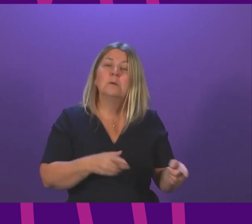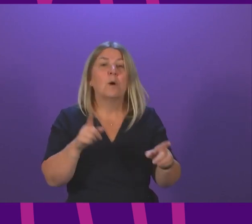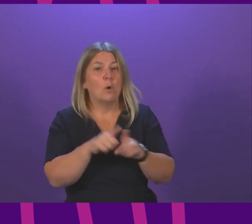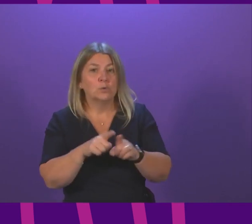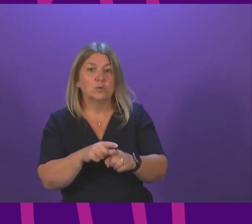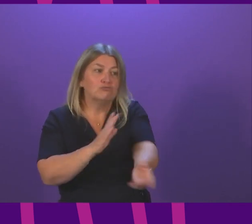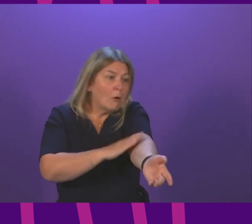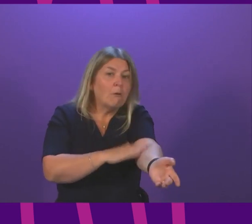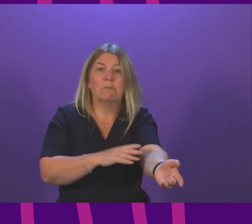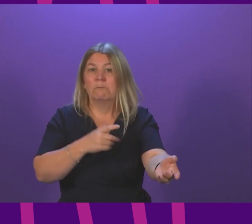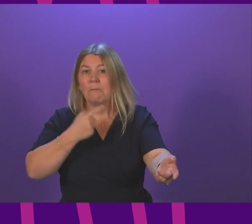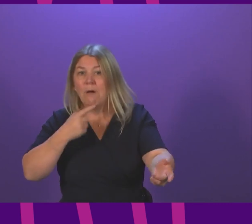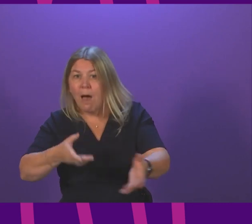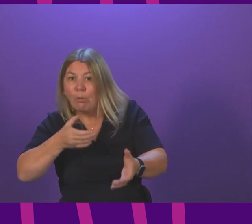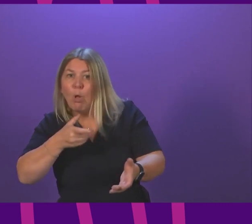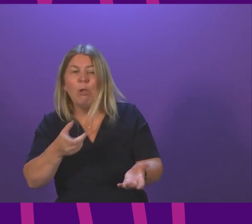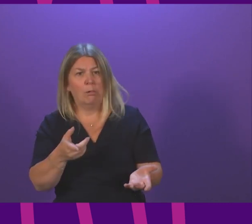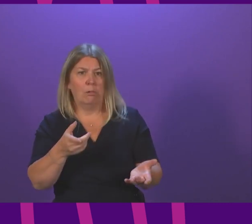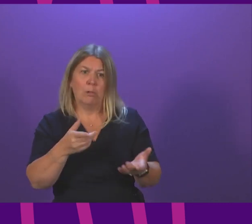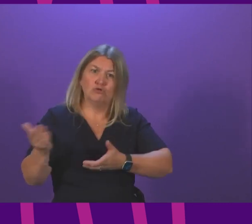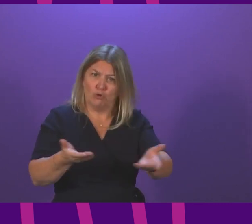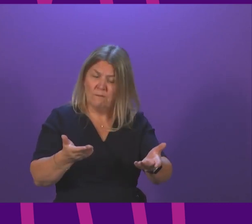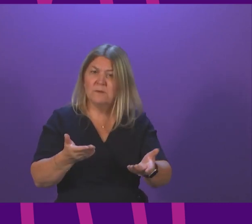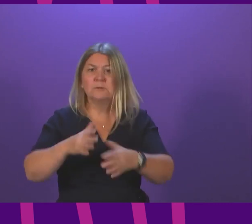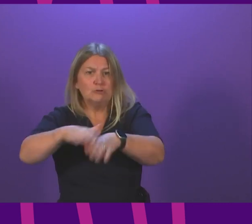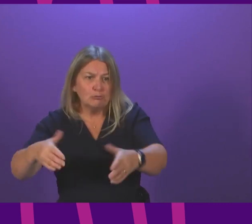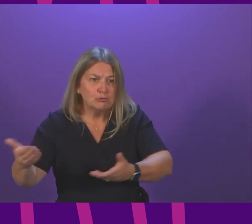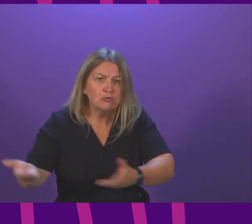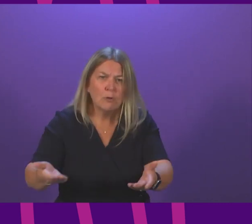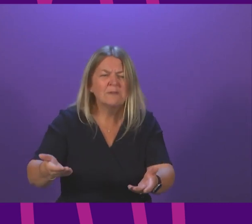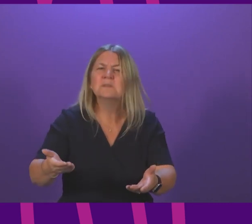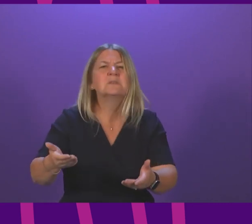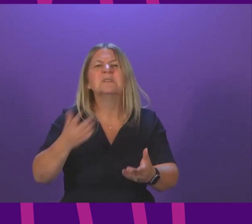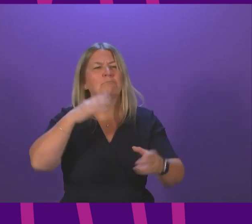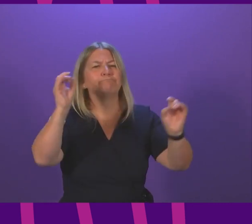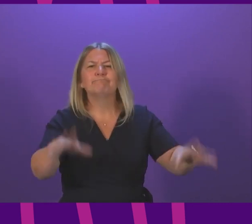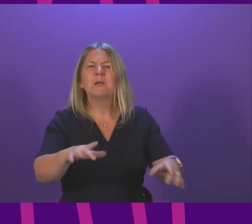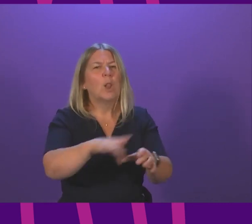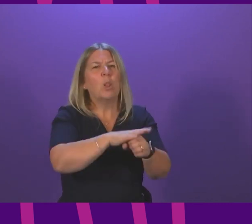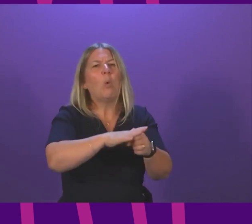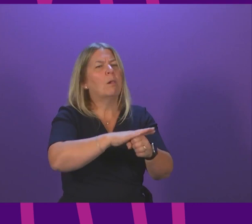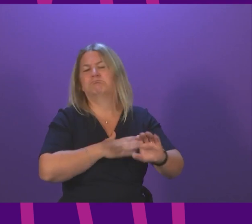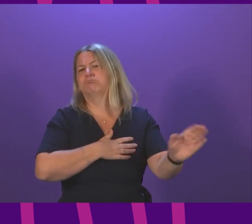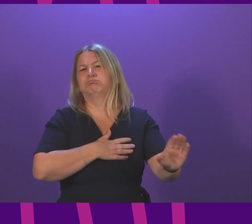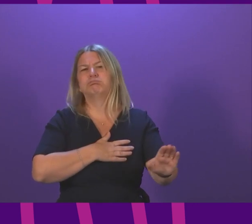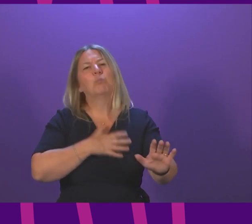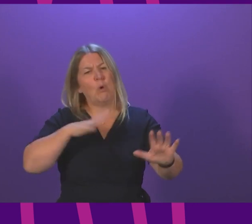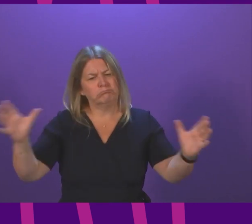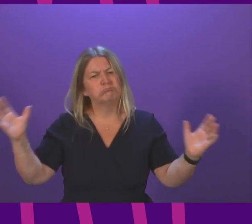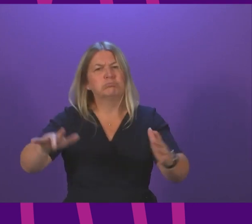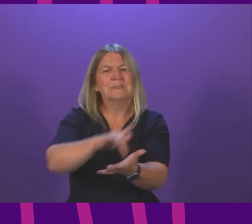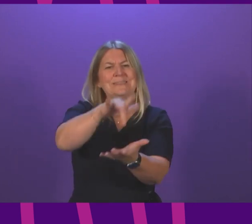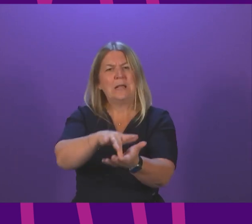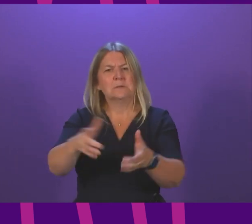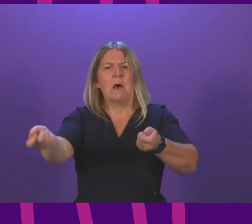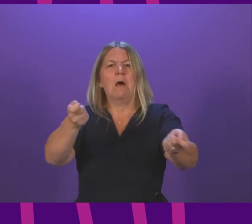partnerships and children's services being swept up in proposals set out for a centralised system can I ask a very simple question of the first minister